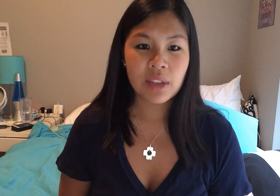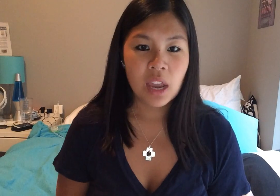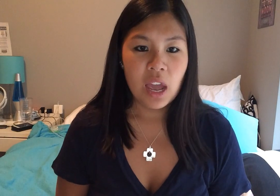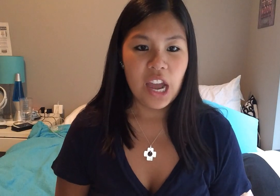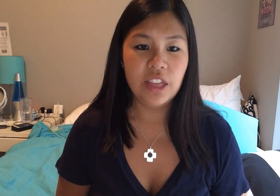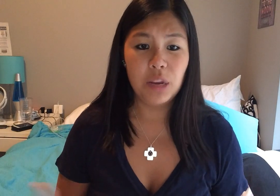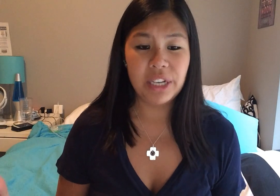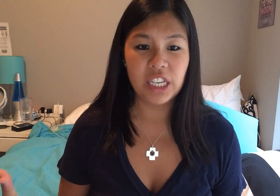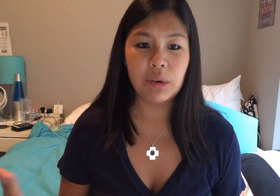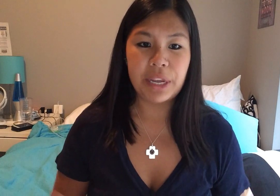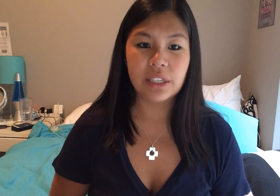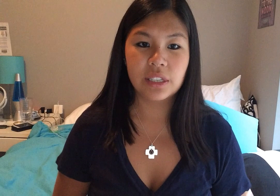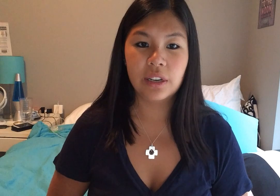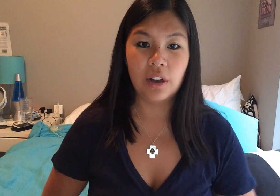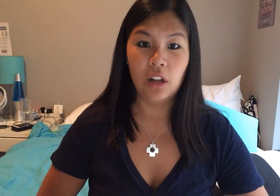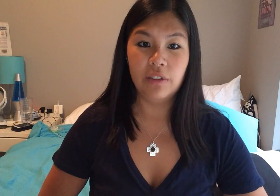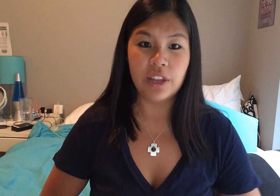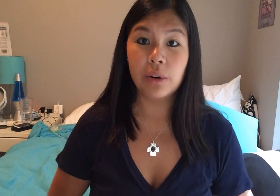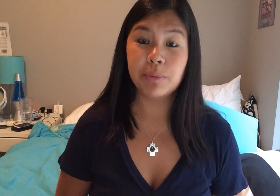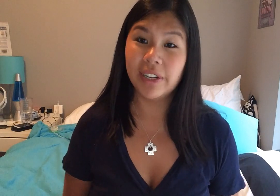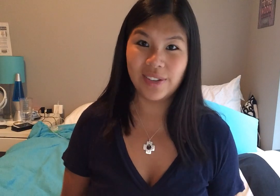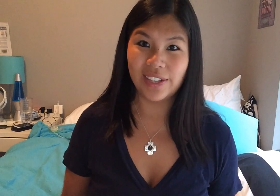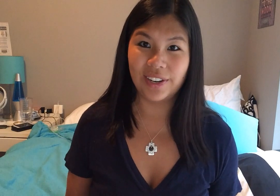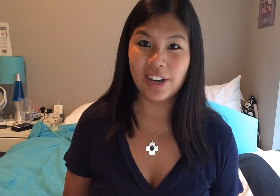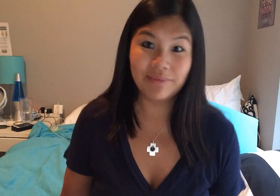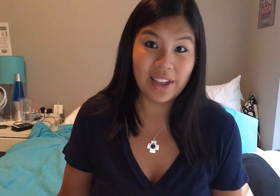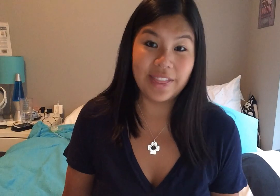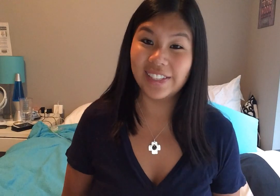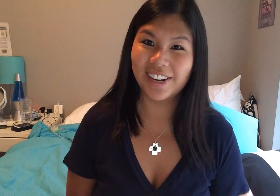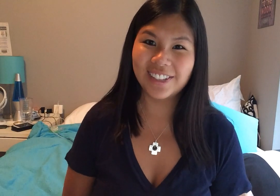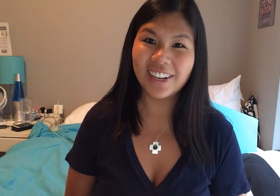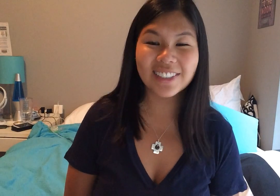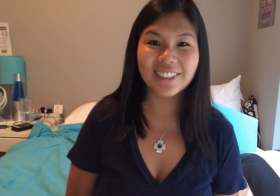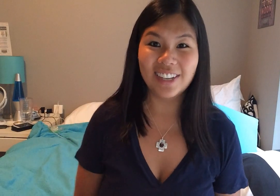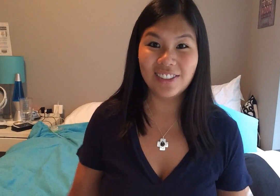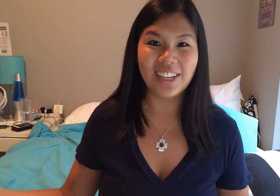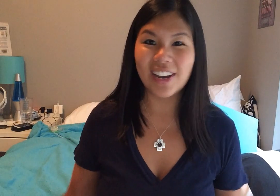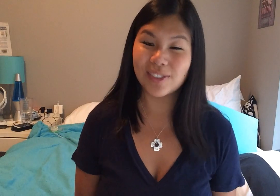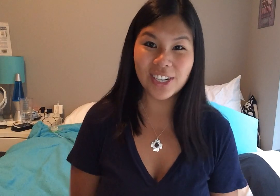and then it basically repeats all of the chorus parts you guys already know, and that's the end of the song, so thank you guys for watching.